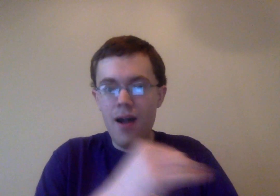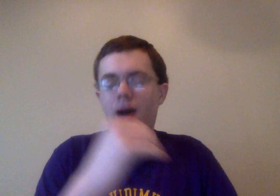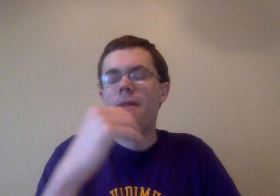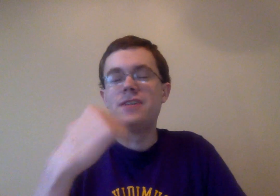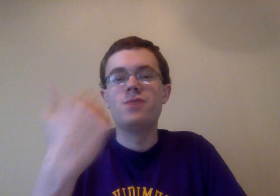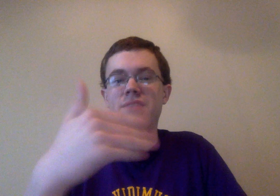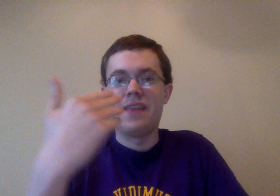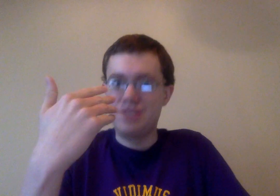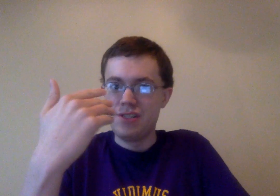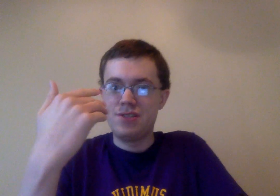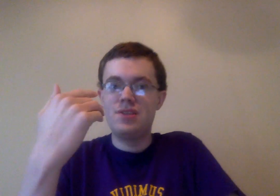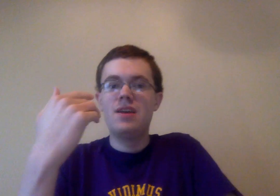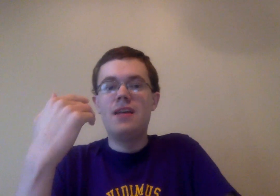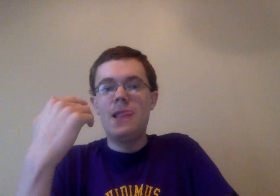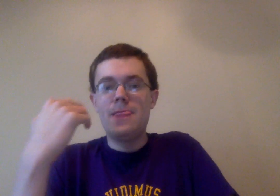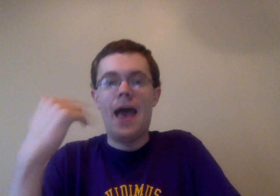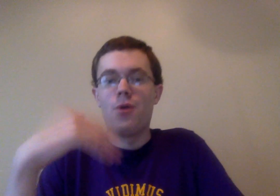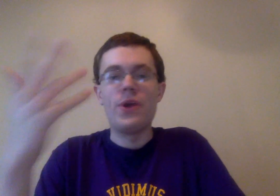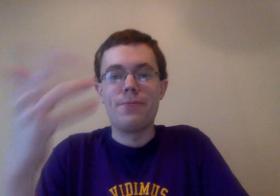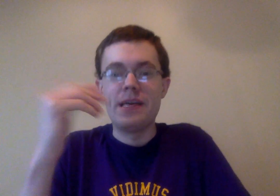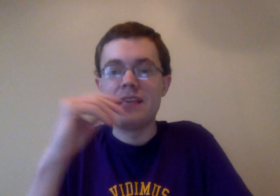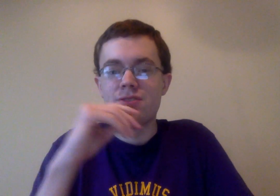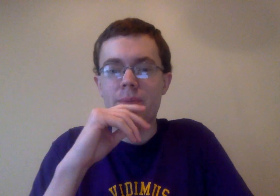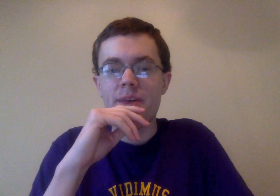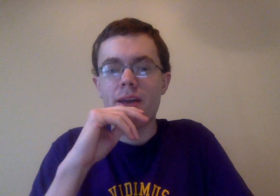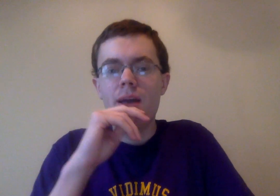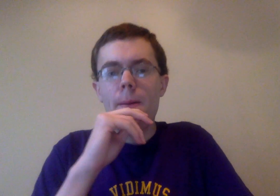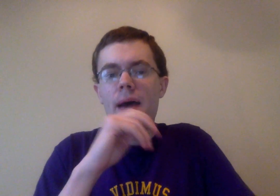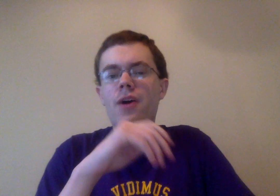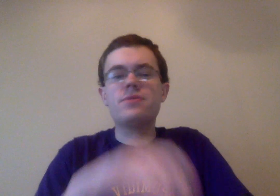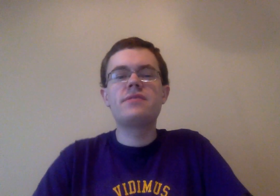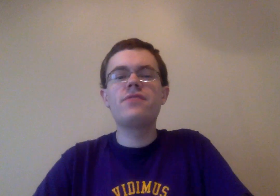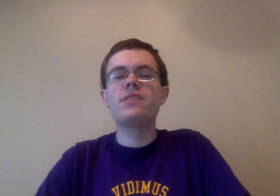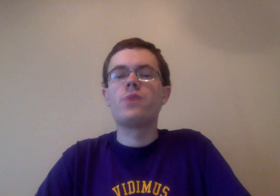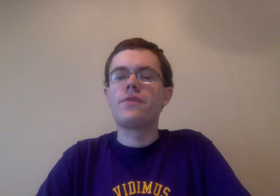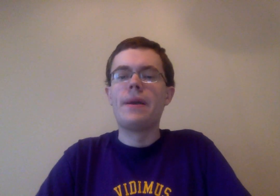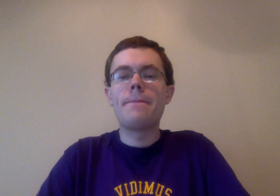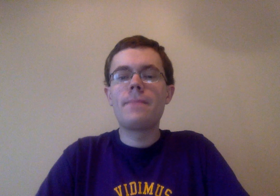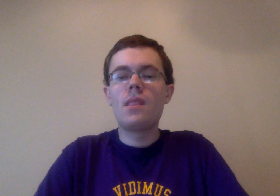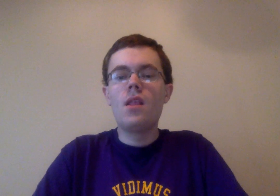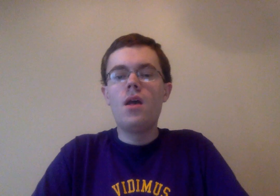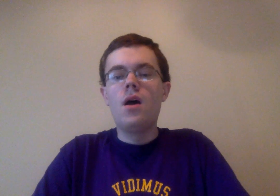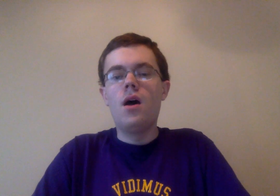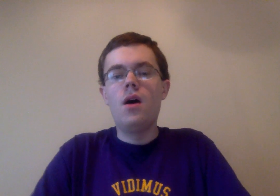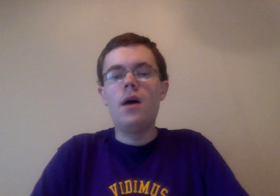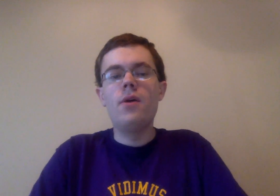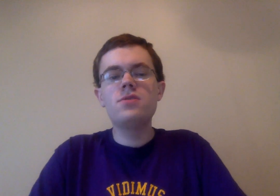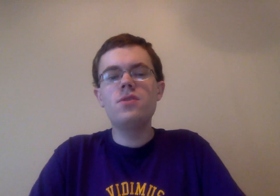Um, that shows us that, like, she's at a weird place or something. But I don't know, it just didn't really work for me. Uh, I'm also,